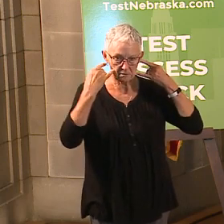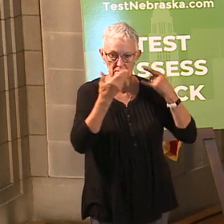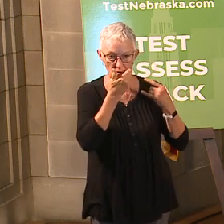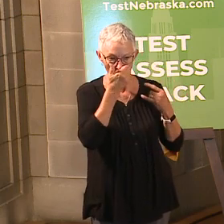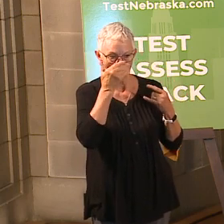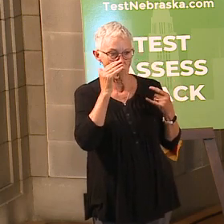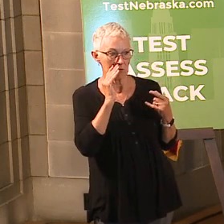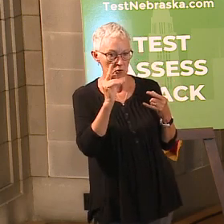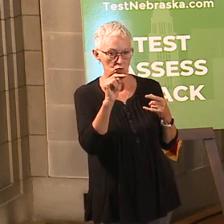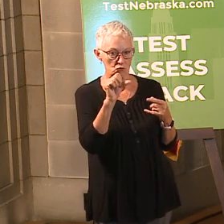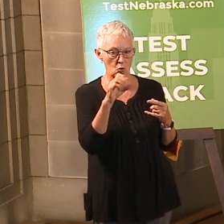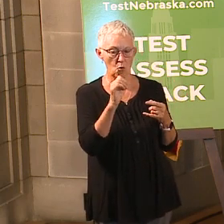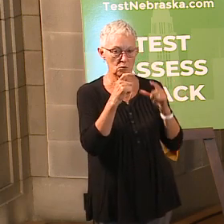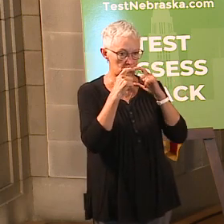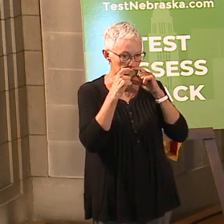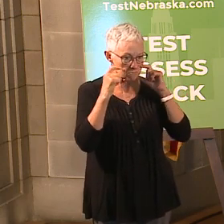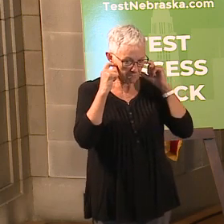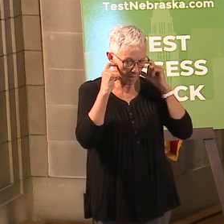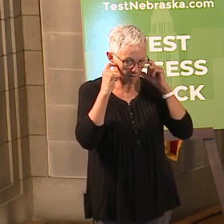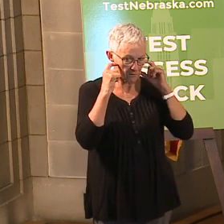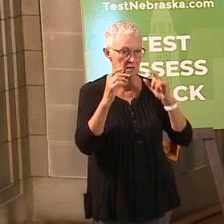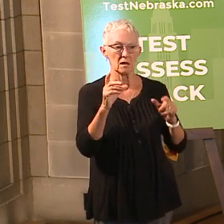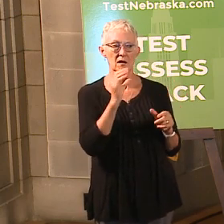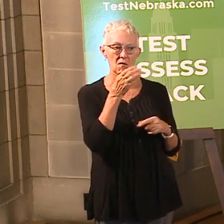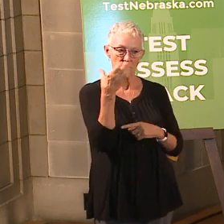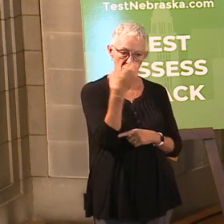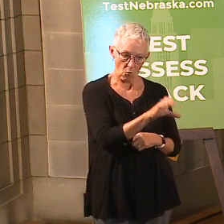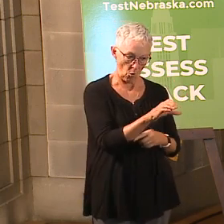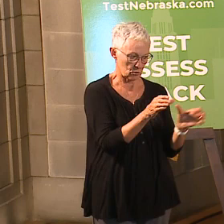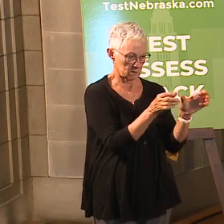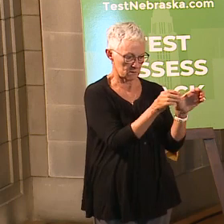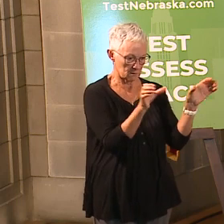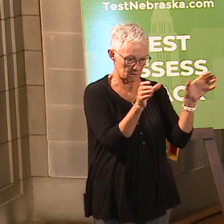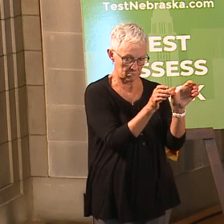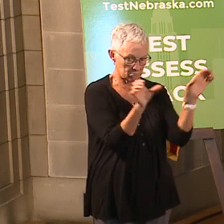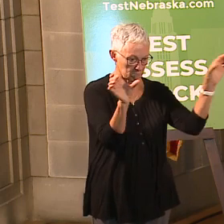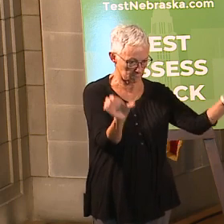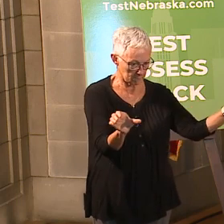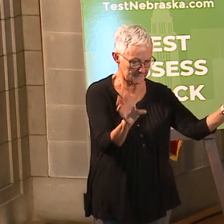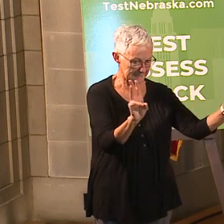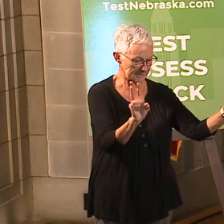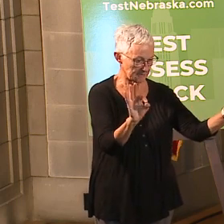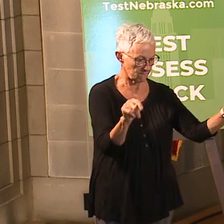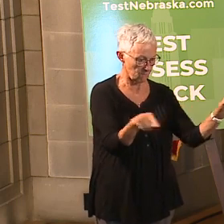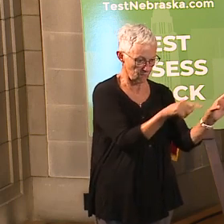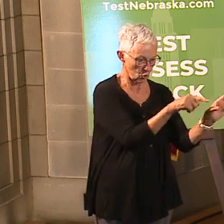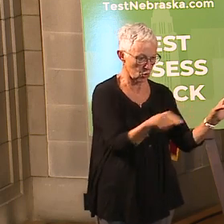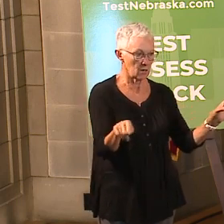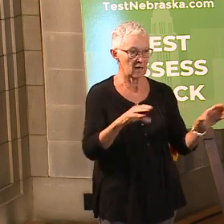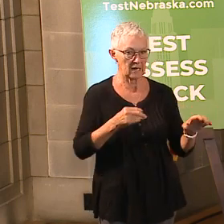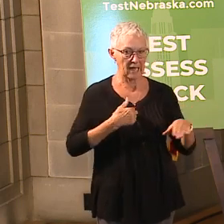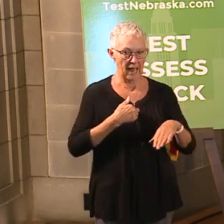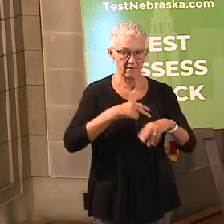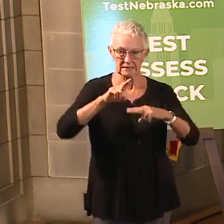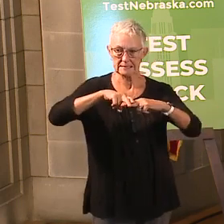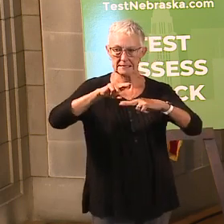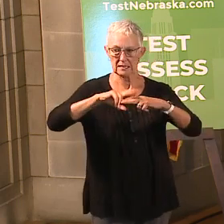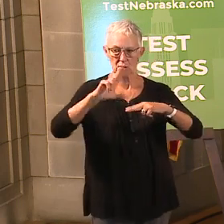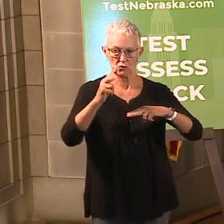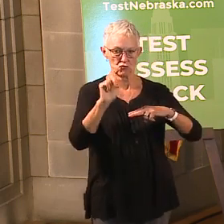strict six-foot social distancing, and to utilize seating charts so that context can easily be traced.